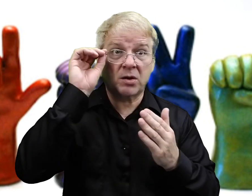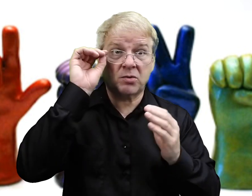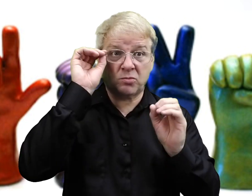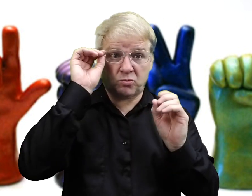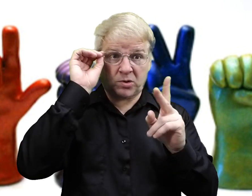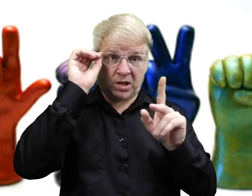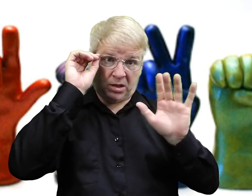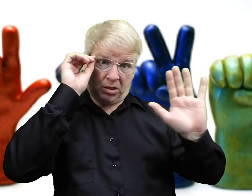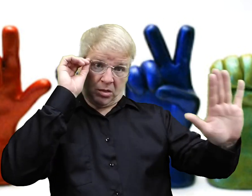matter. Okay?